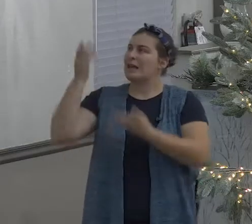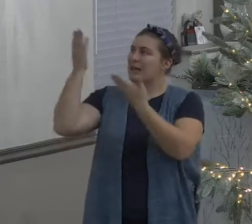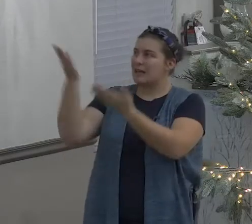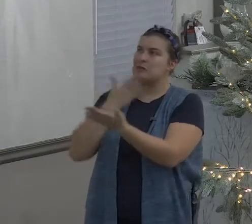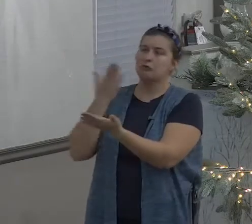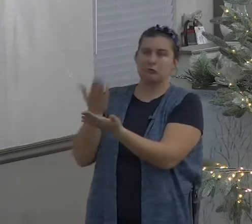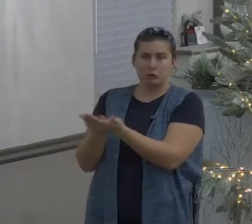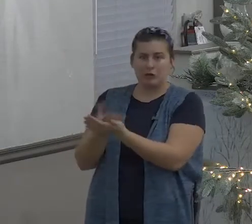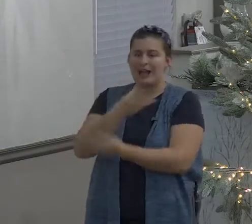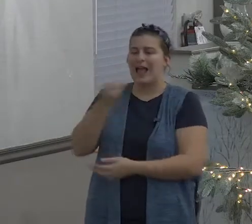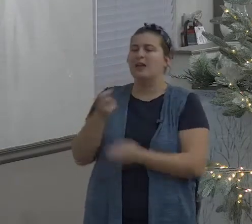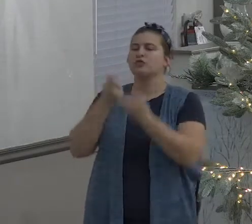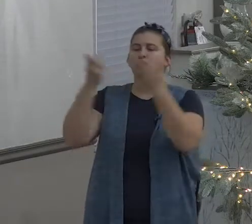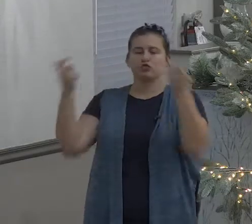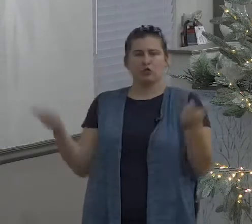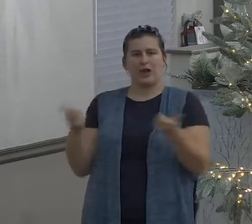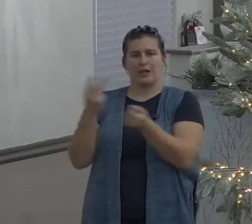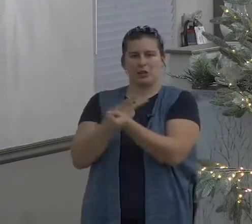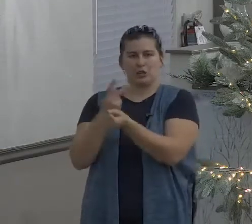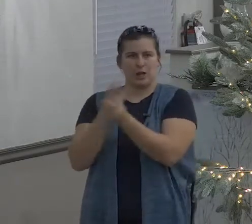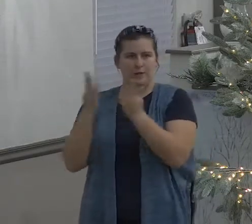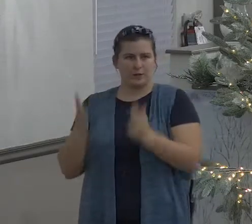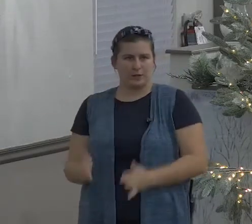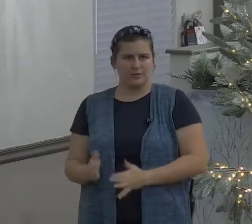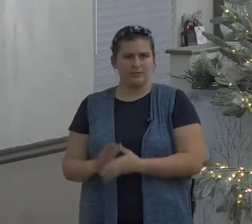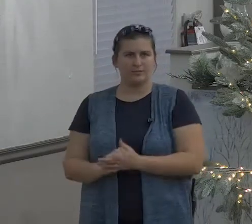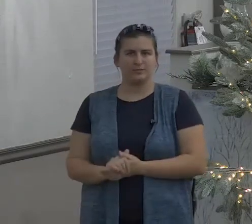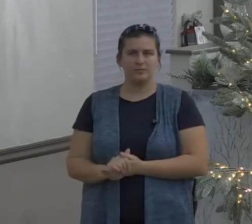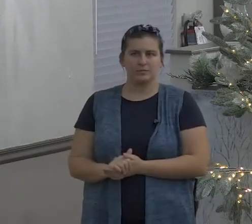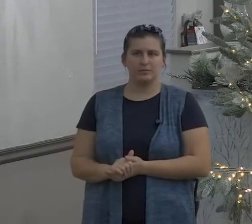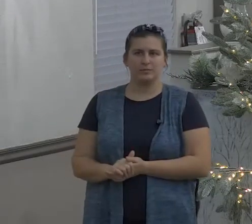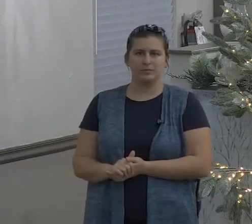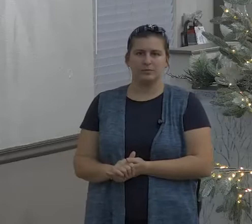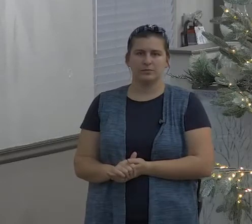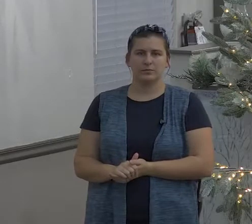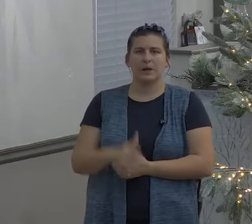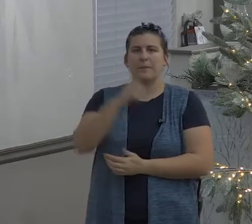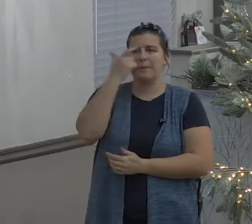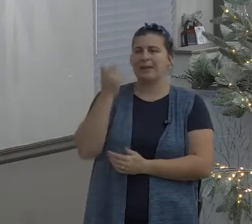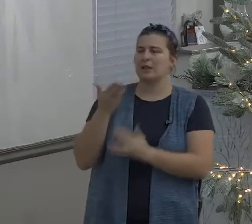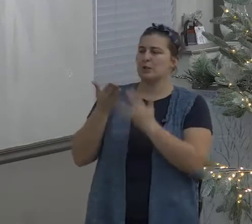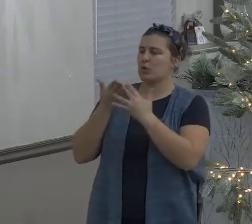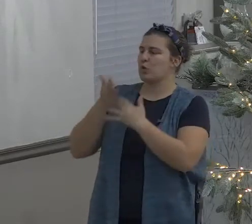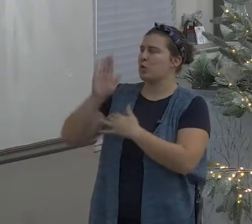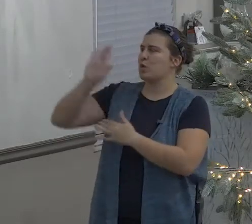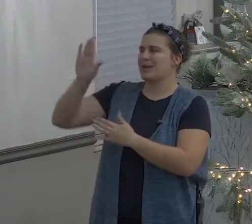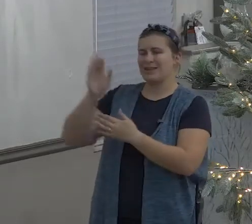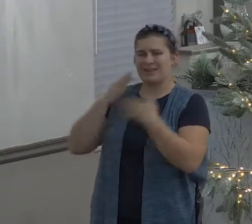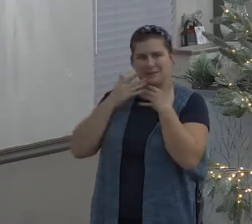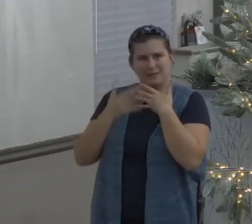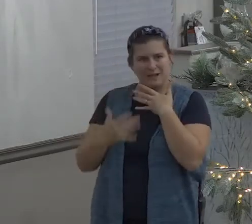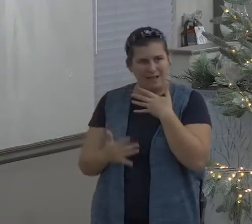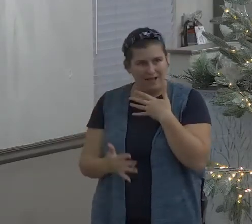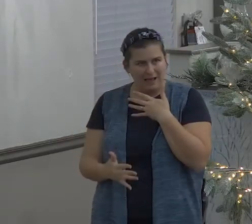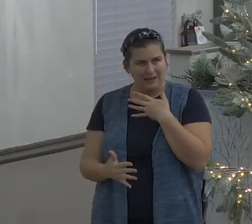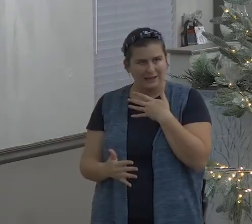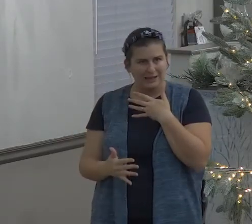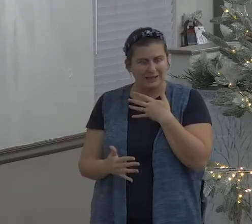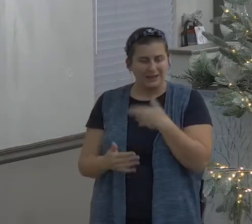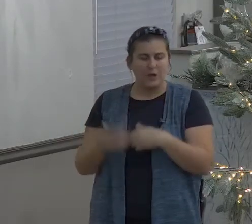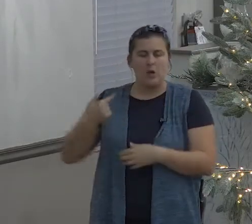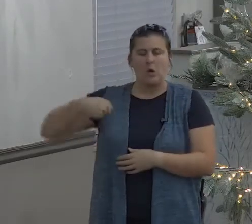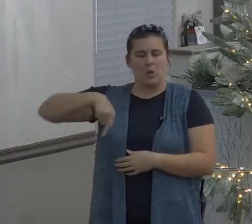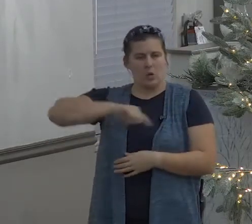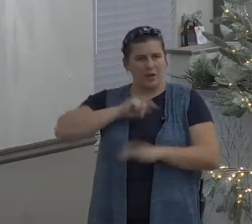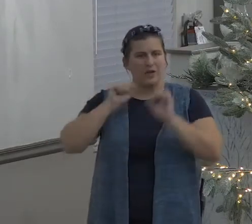he's the great shepherd excuse me just a minute I don't know my mouth is so dry this evening he is the great shepherd he's the good